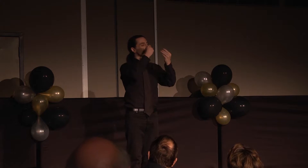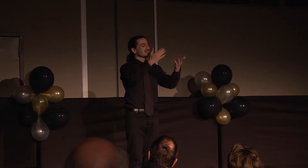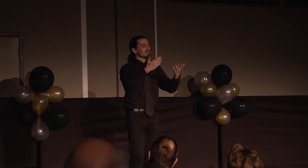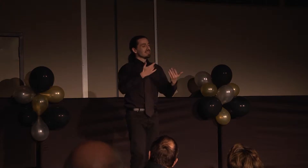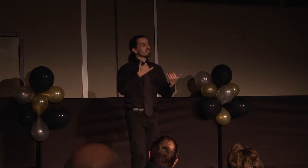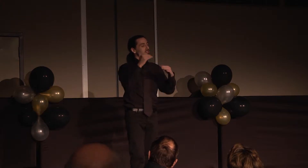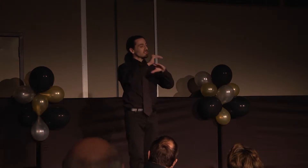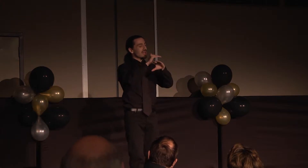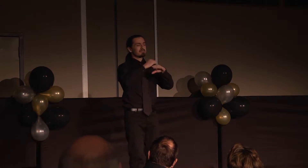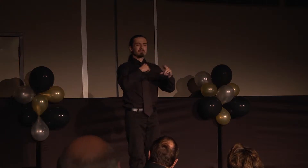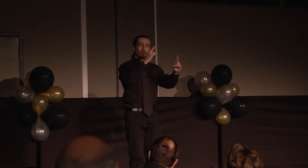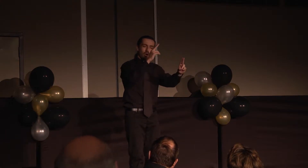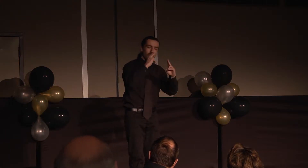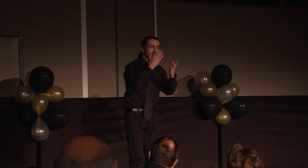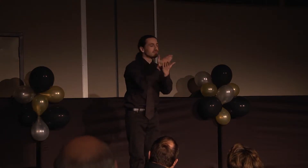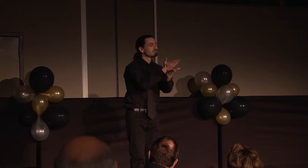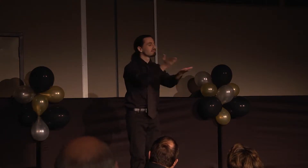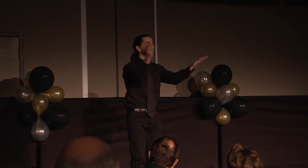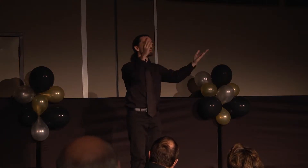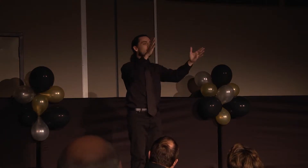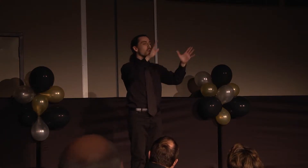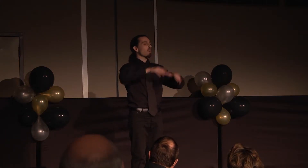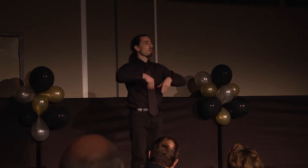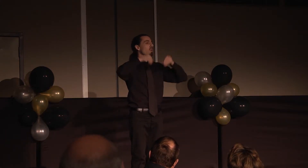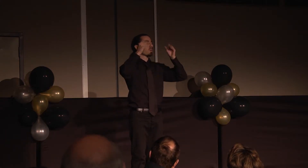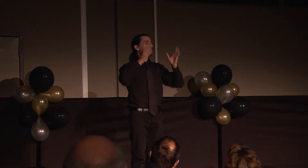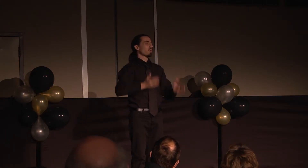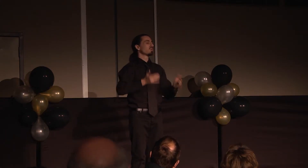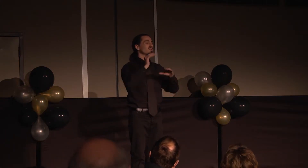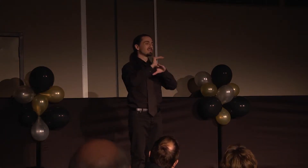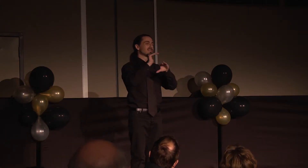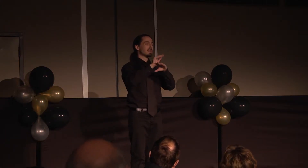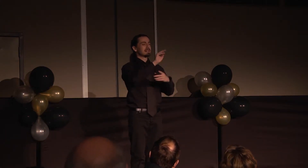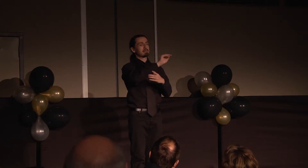events allow hearing people to interact with and learn from those in the deaf community.